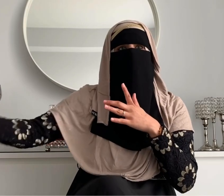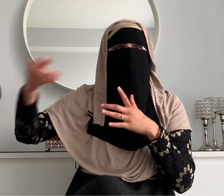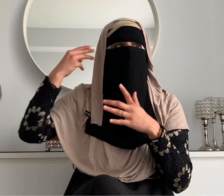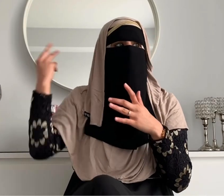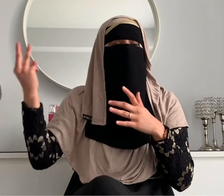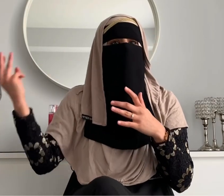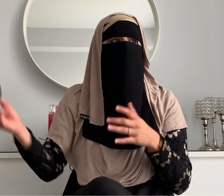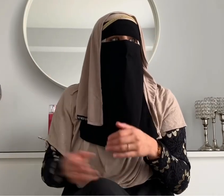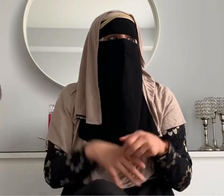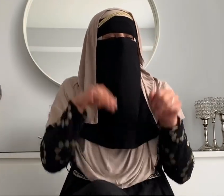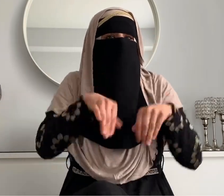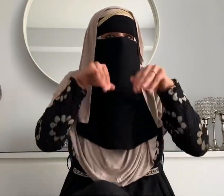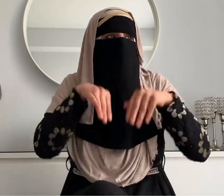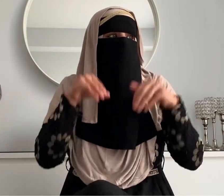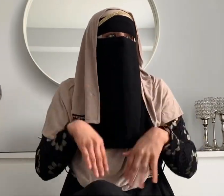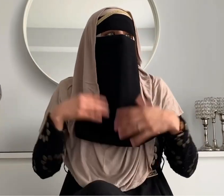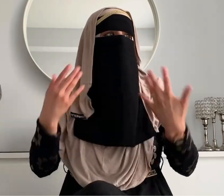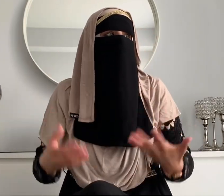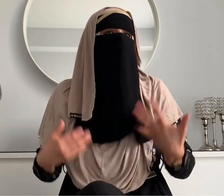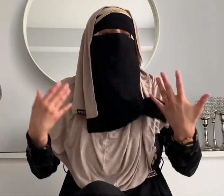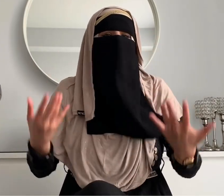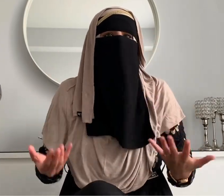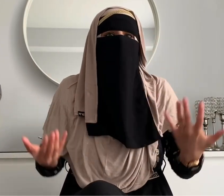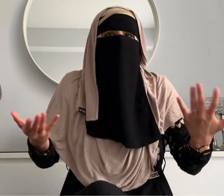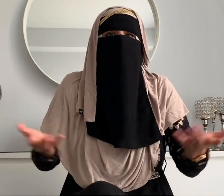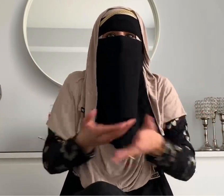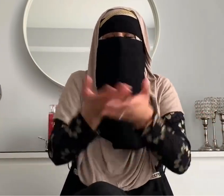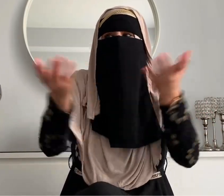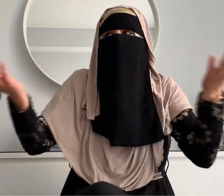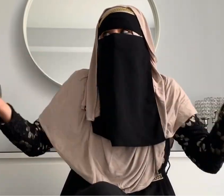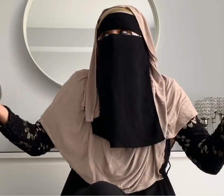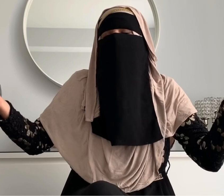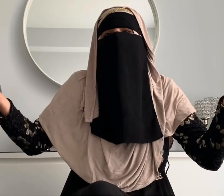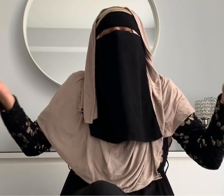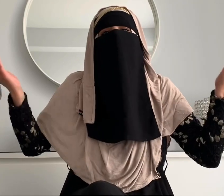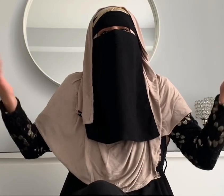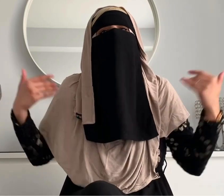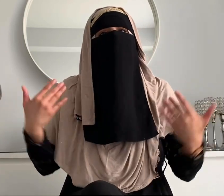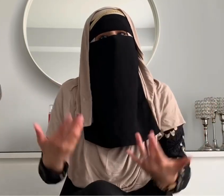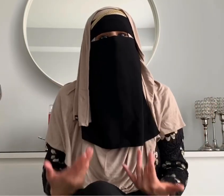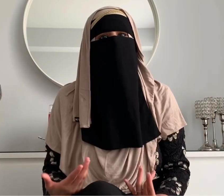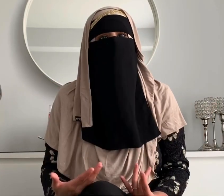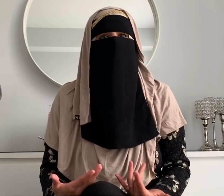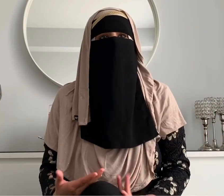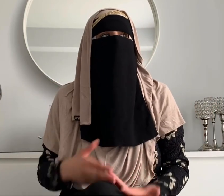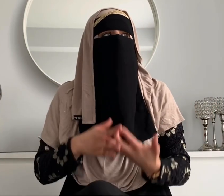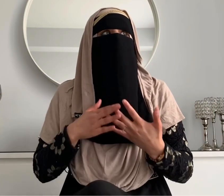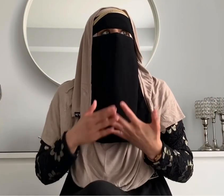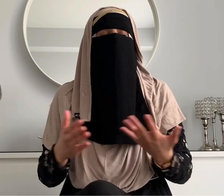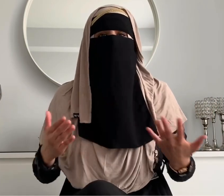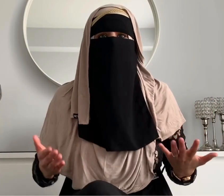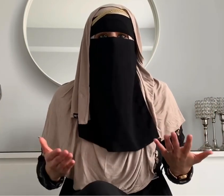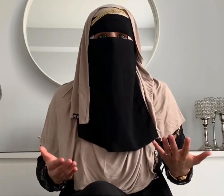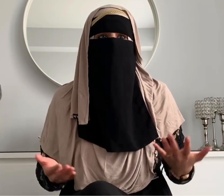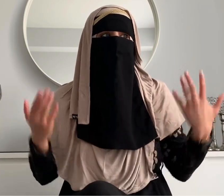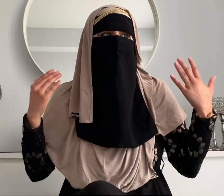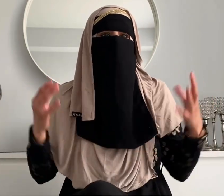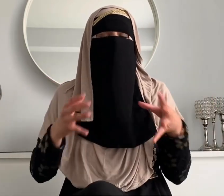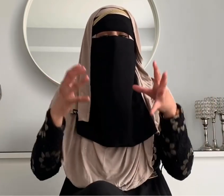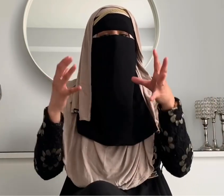look mommy a dog she's able to tell you everything she's able to tell you all her experiences which is so wonderful you guys are going